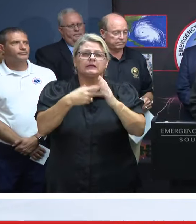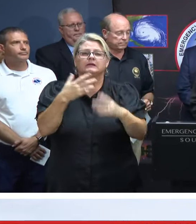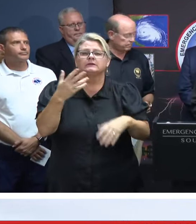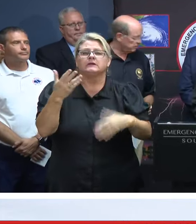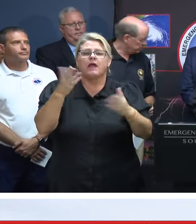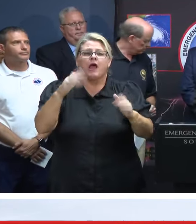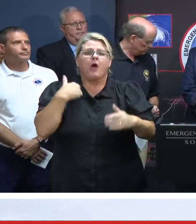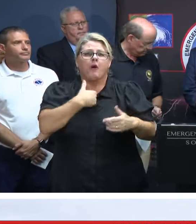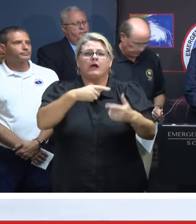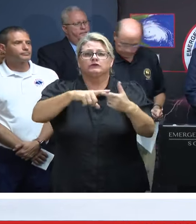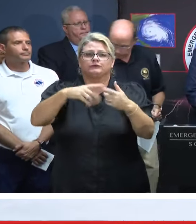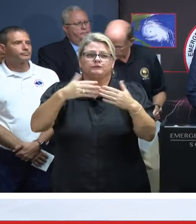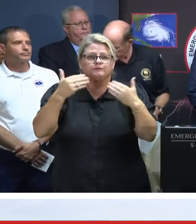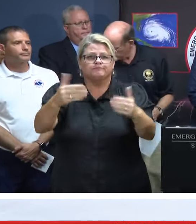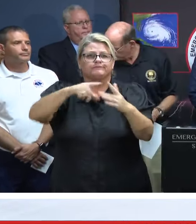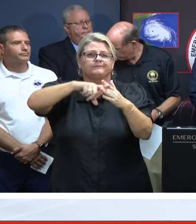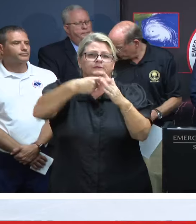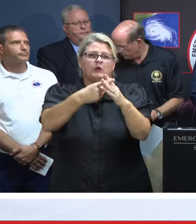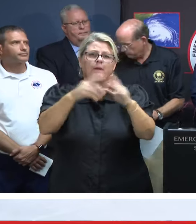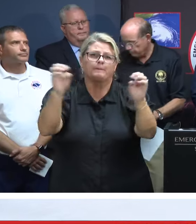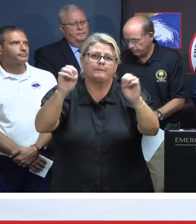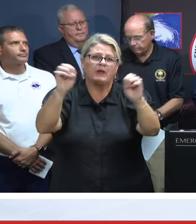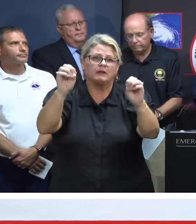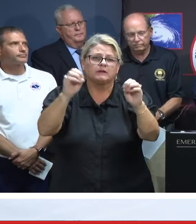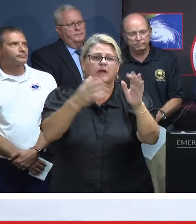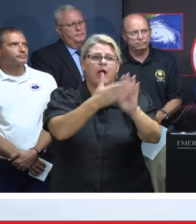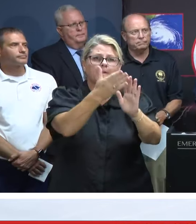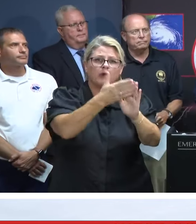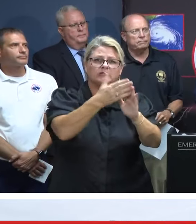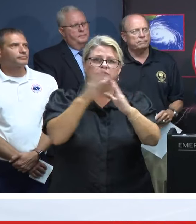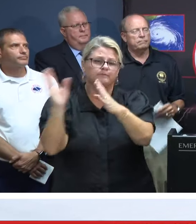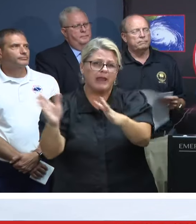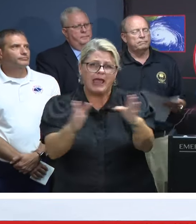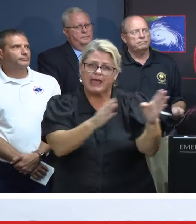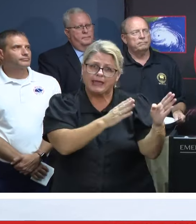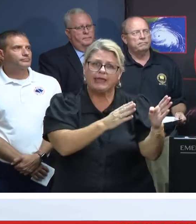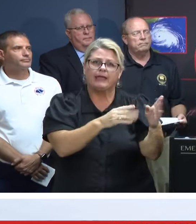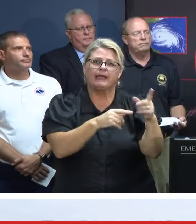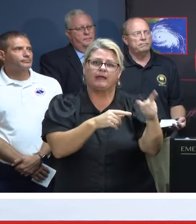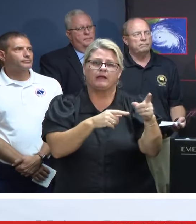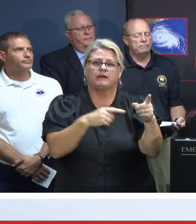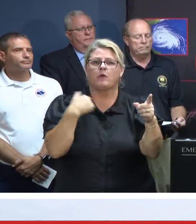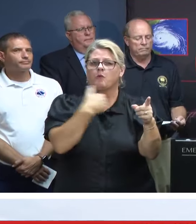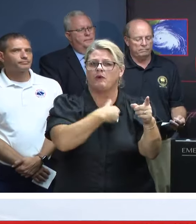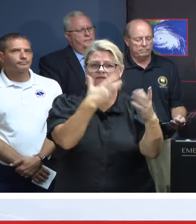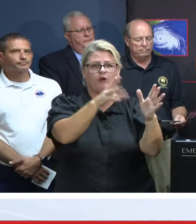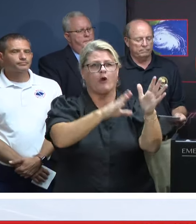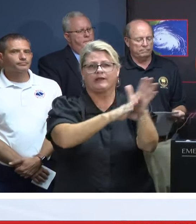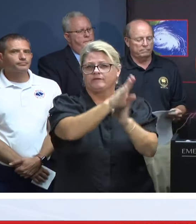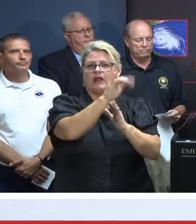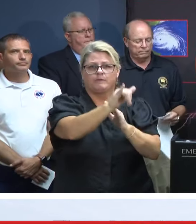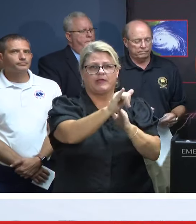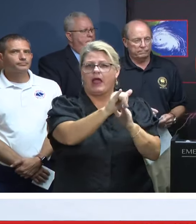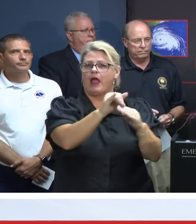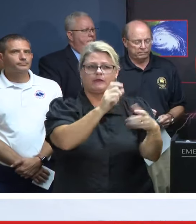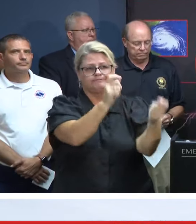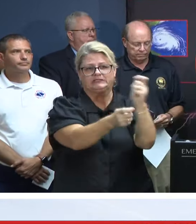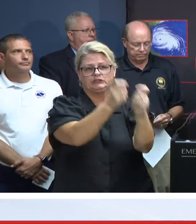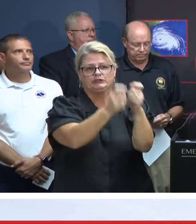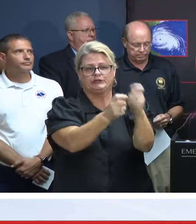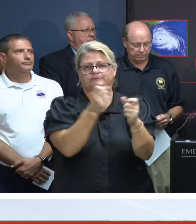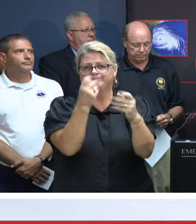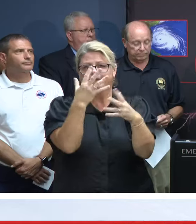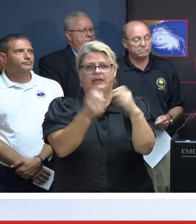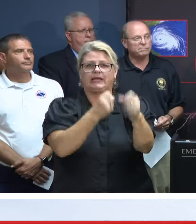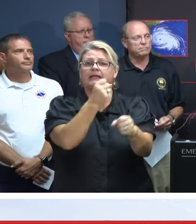begin implementing our state emergency operations plan, which has been developed and refined over the years. And